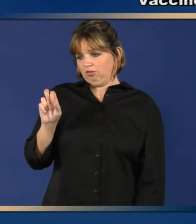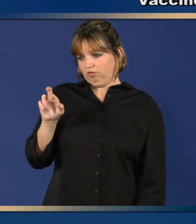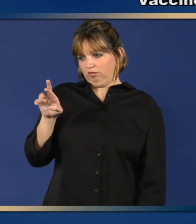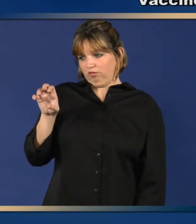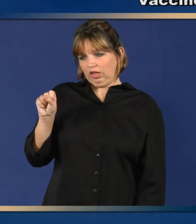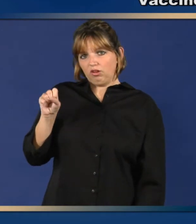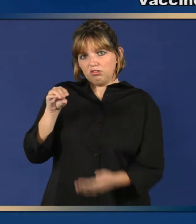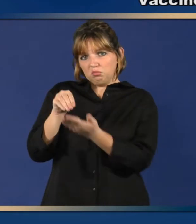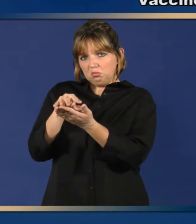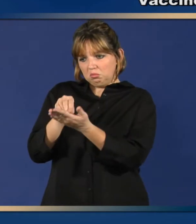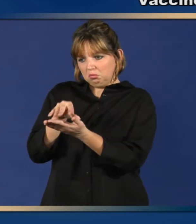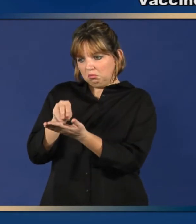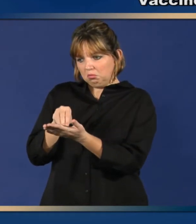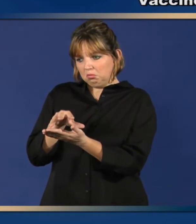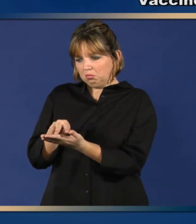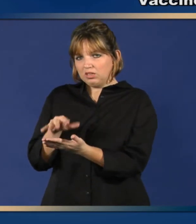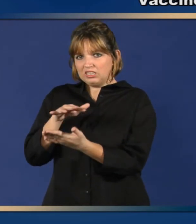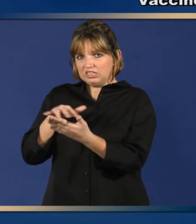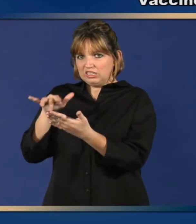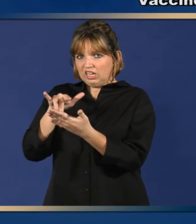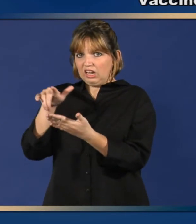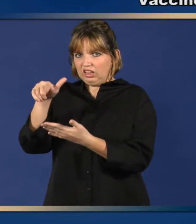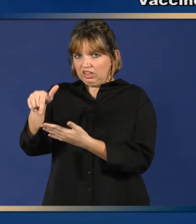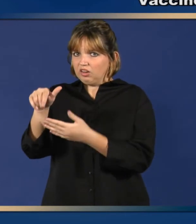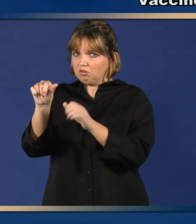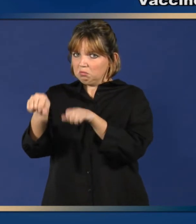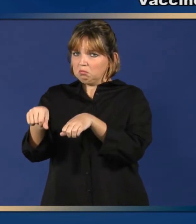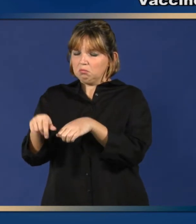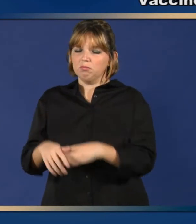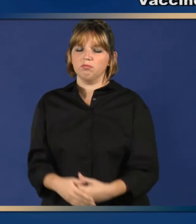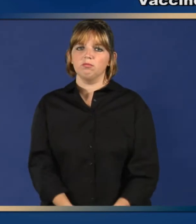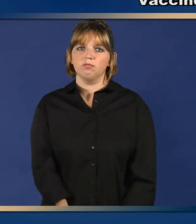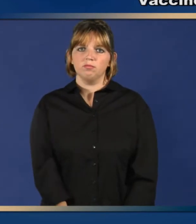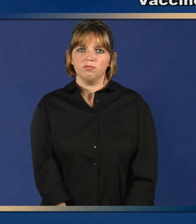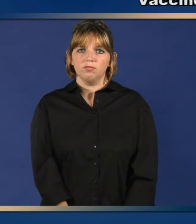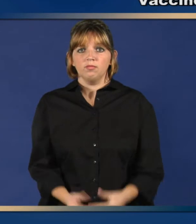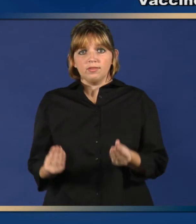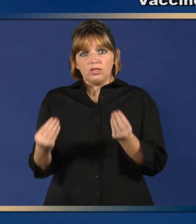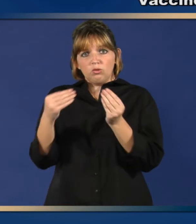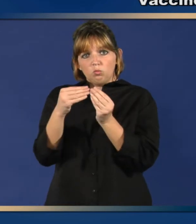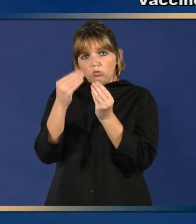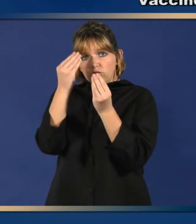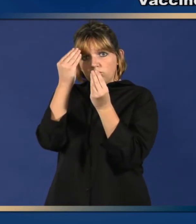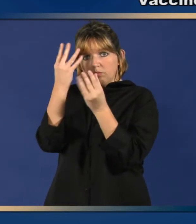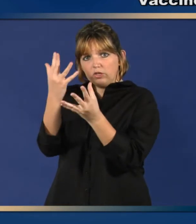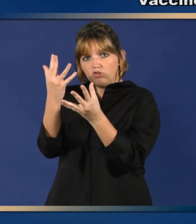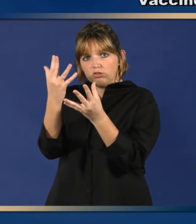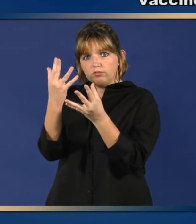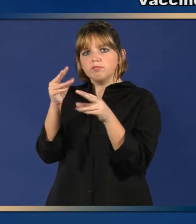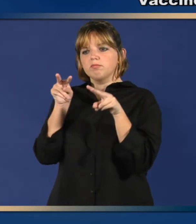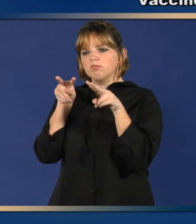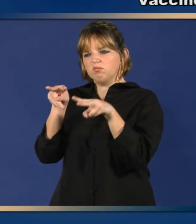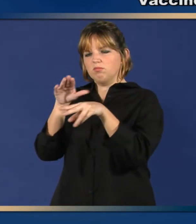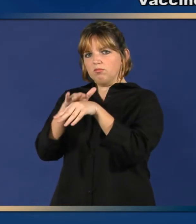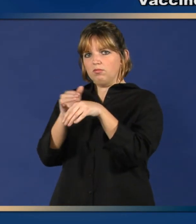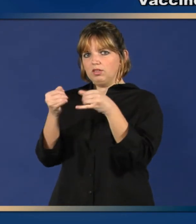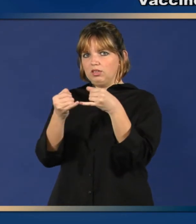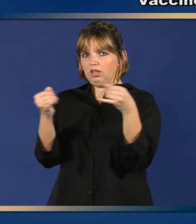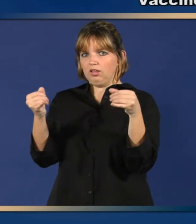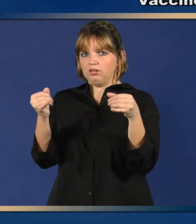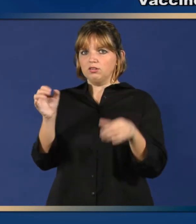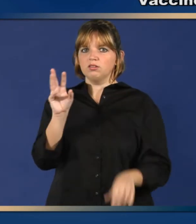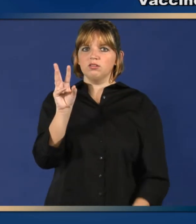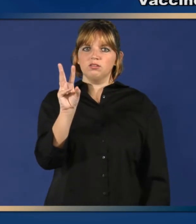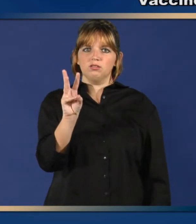visit www.vaers